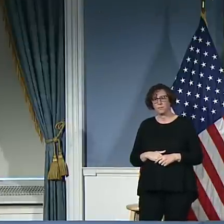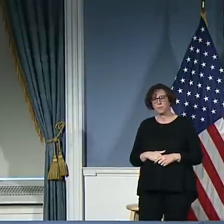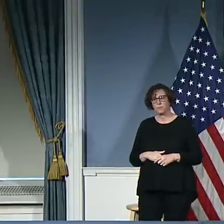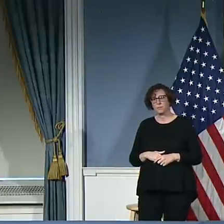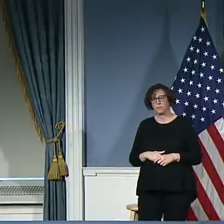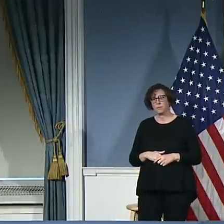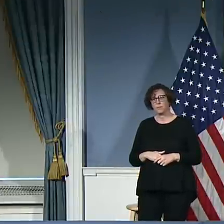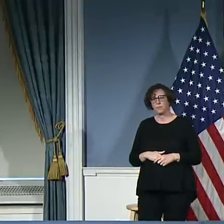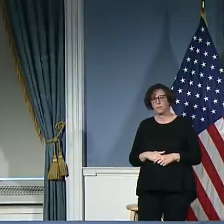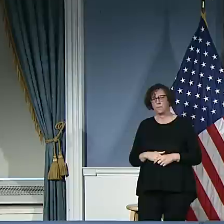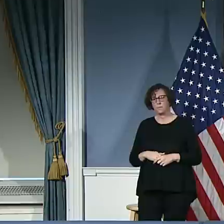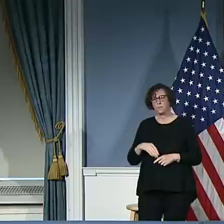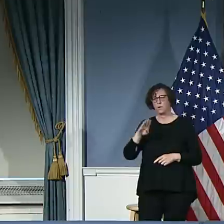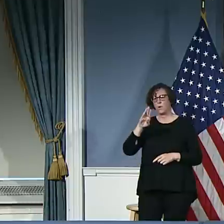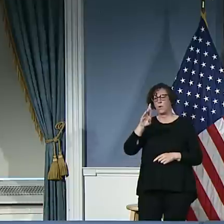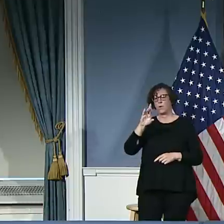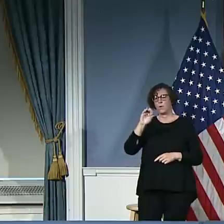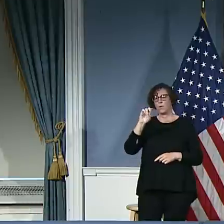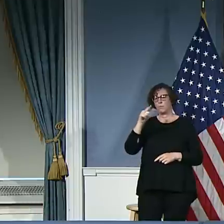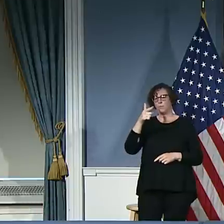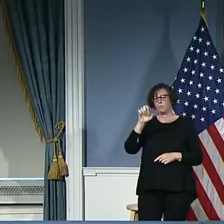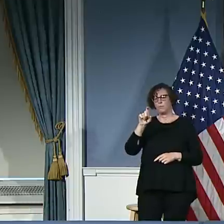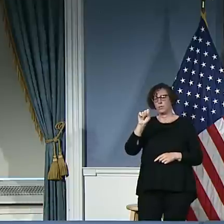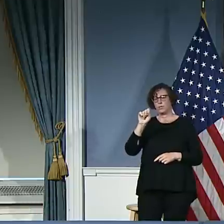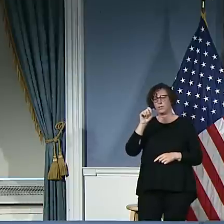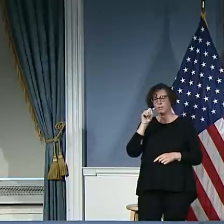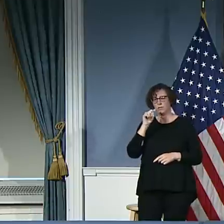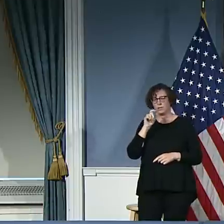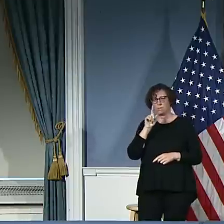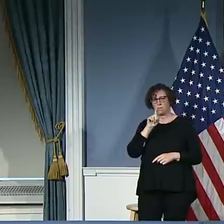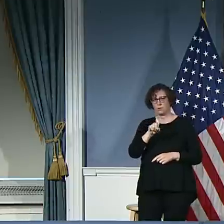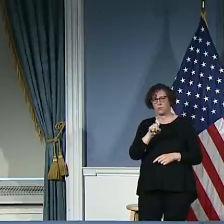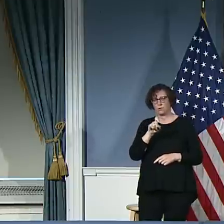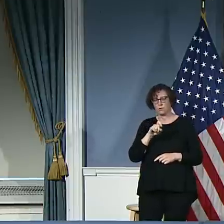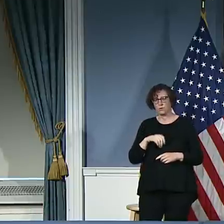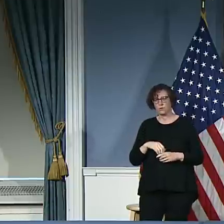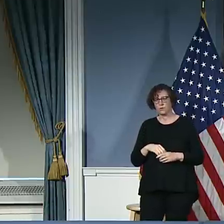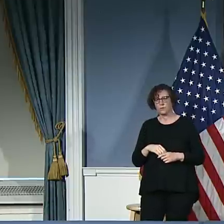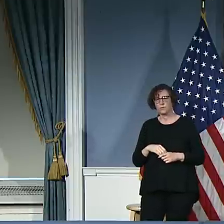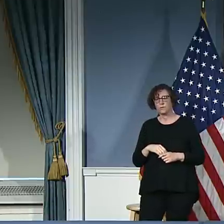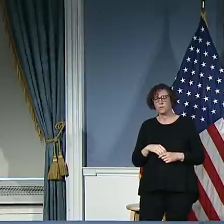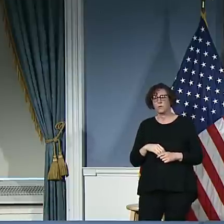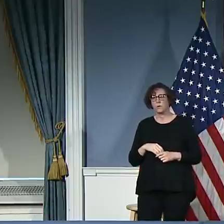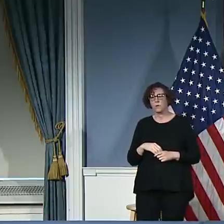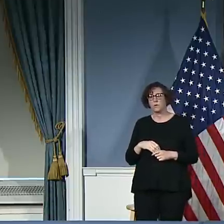Hey, Mr. Mayor. I wanted to follow up on the PEG program announcement.